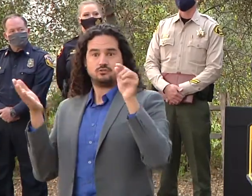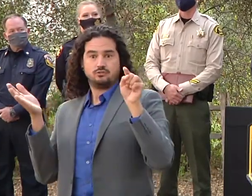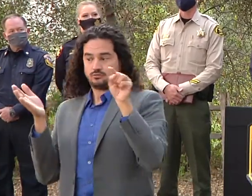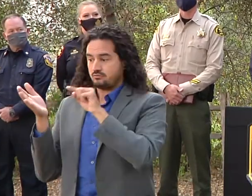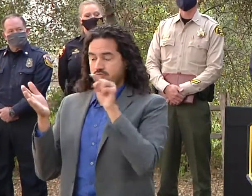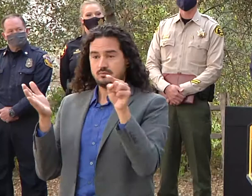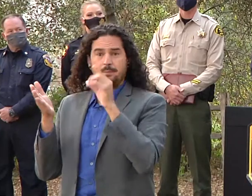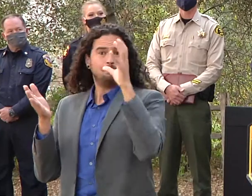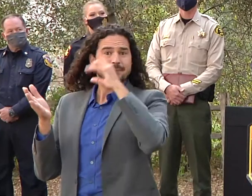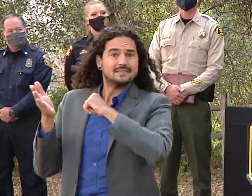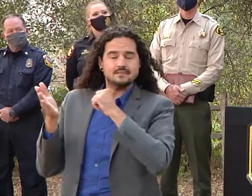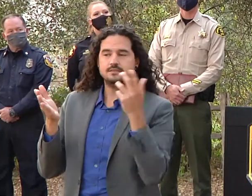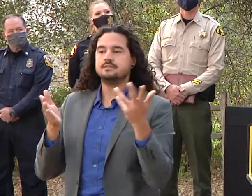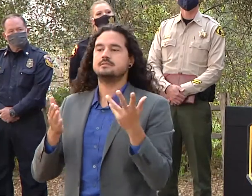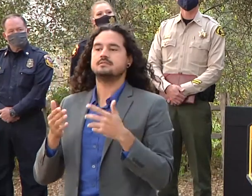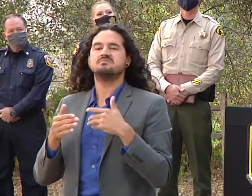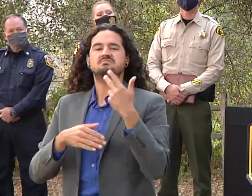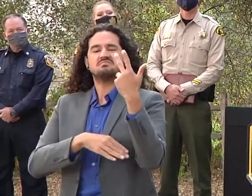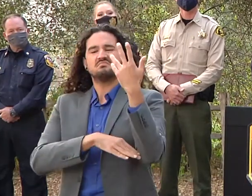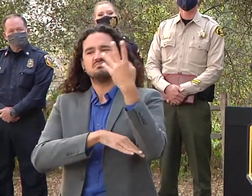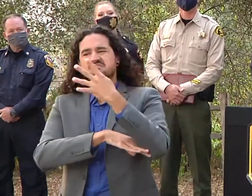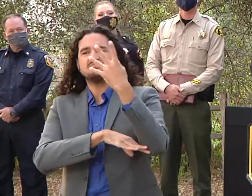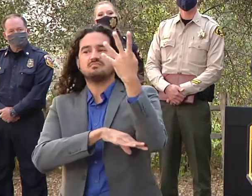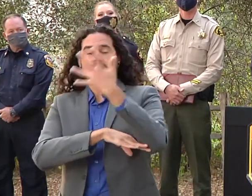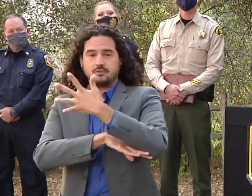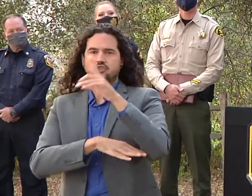% and have everything ground truth.